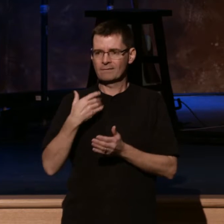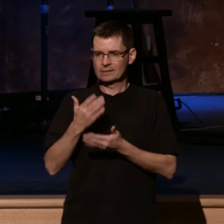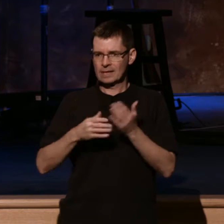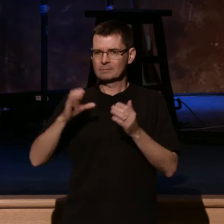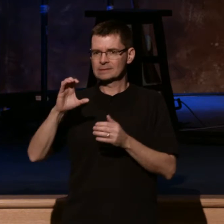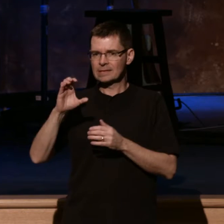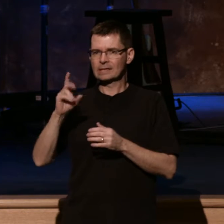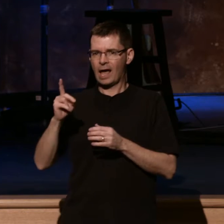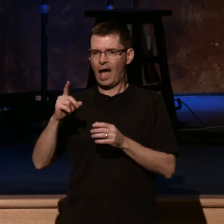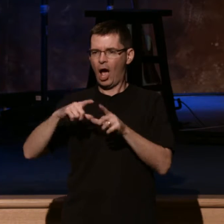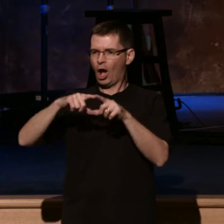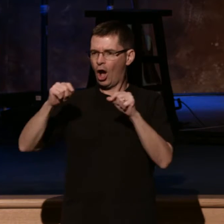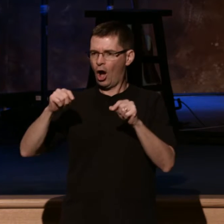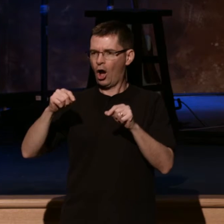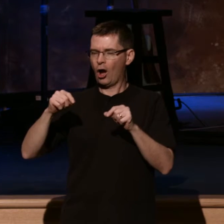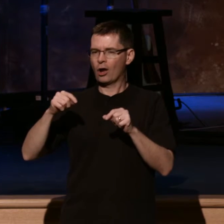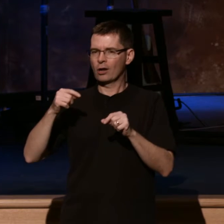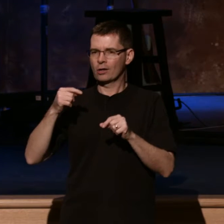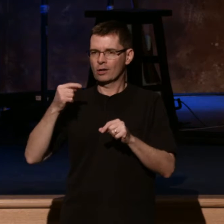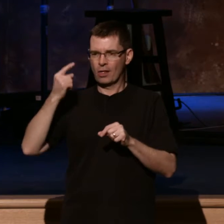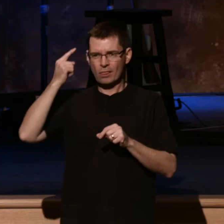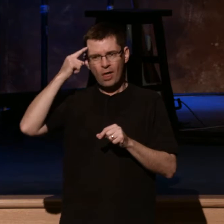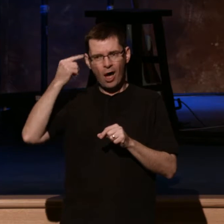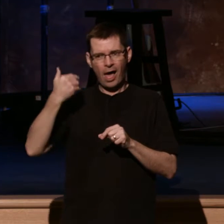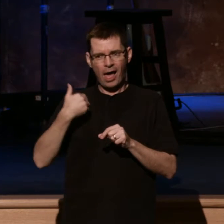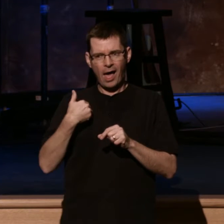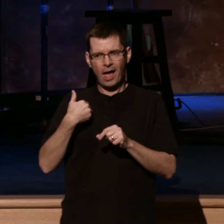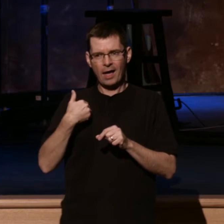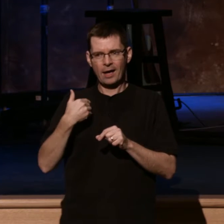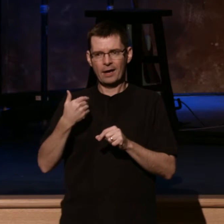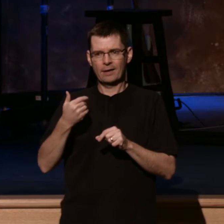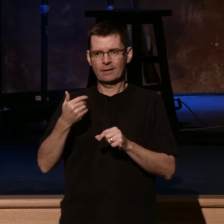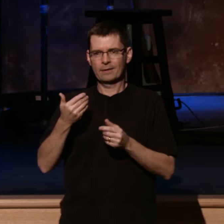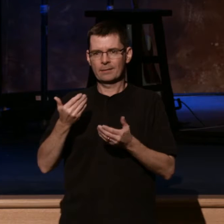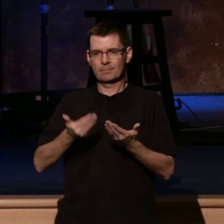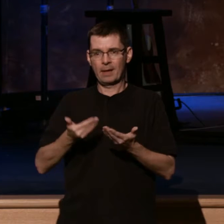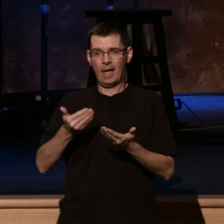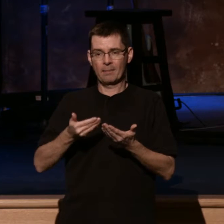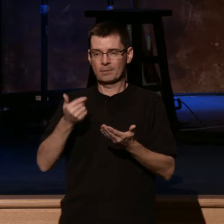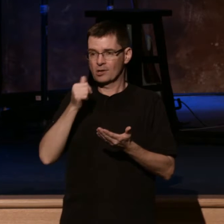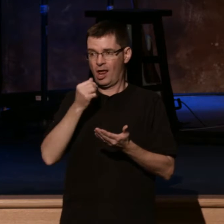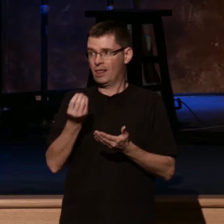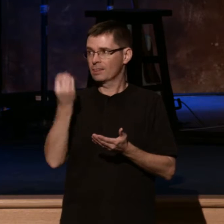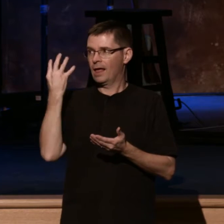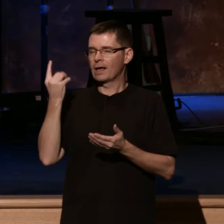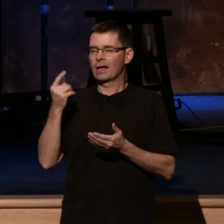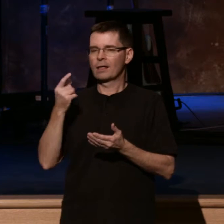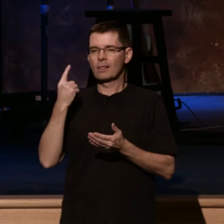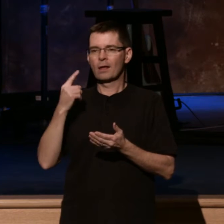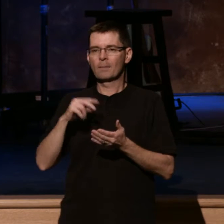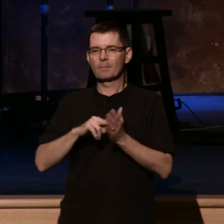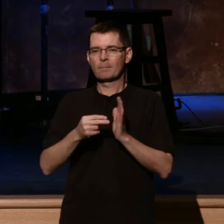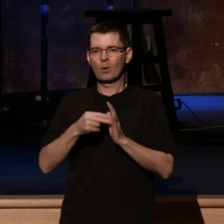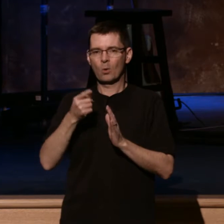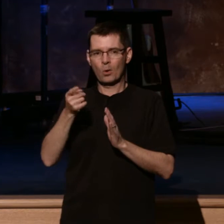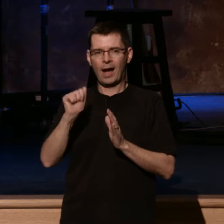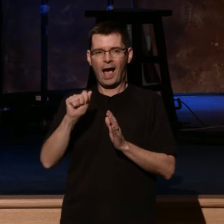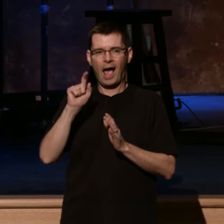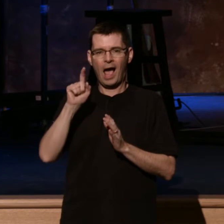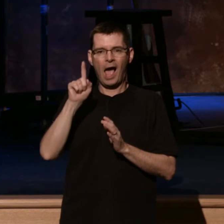back there that you can get, and I thought we had a slide that gave you a way to text that in. I guess I didn't make it, but stop back there, and if you don't want to fill out the card,